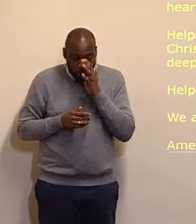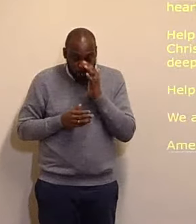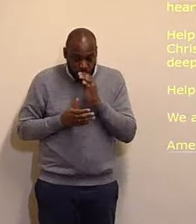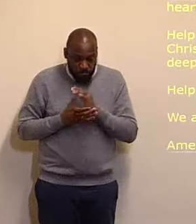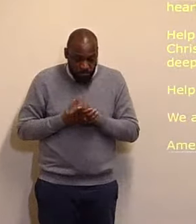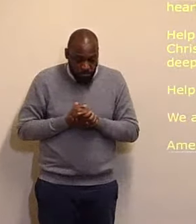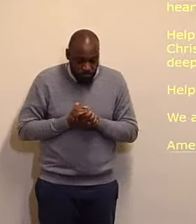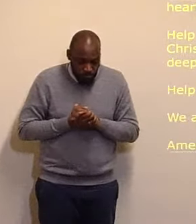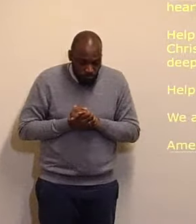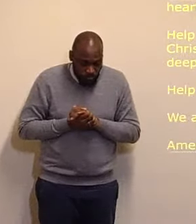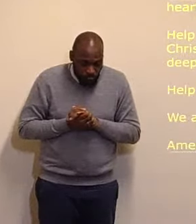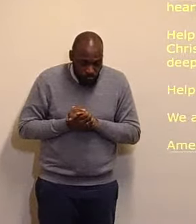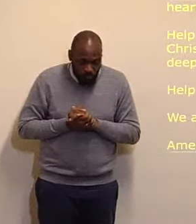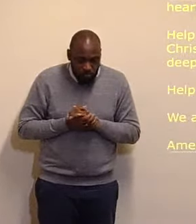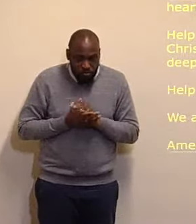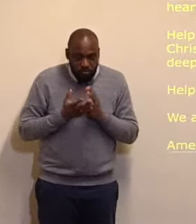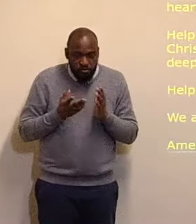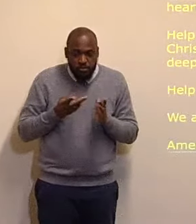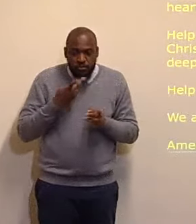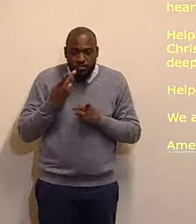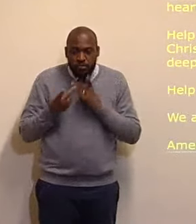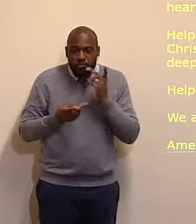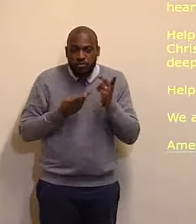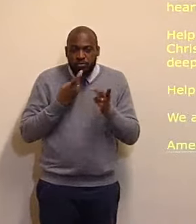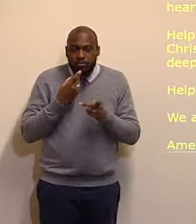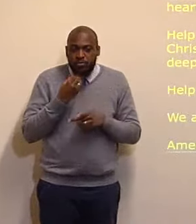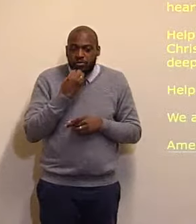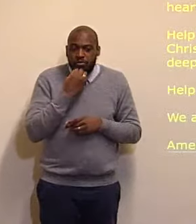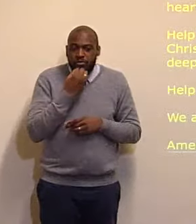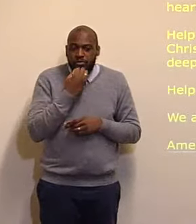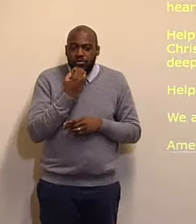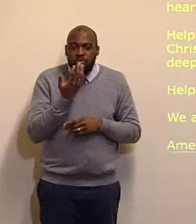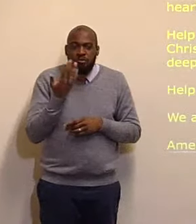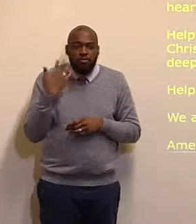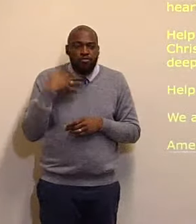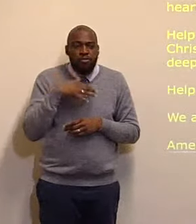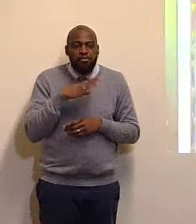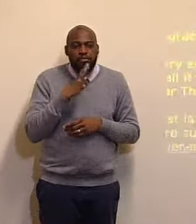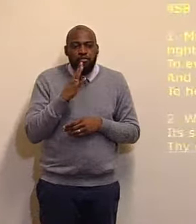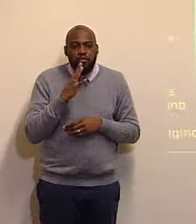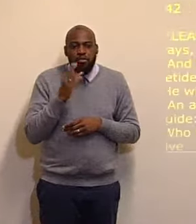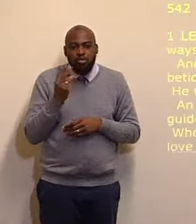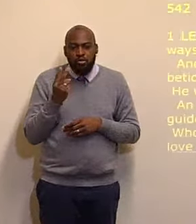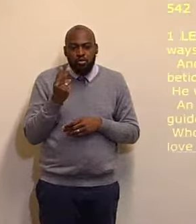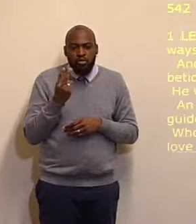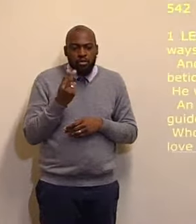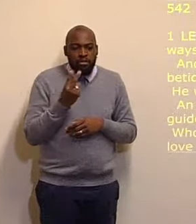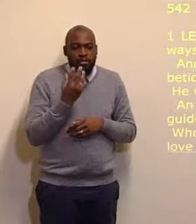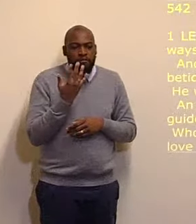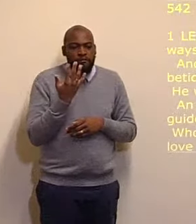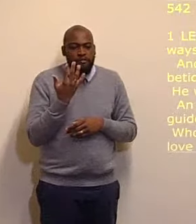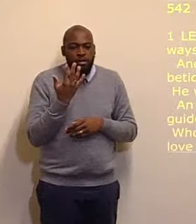Let's sing together, hymn number 542, hymn number 542,